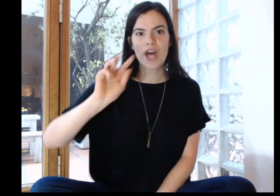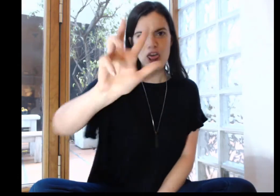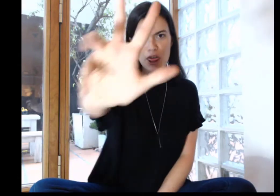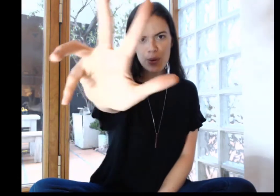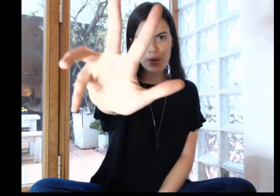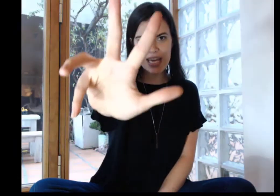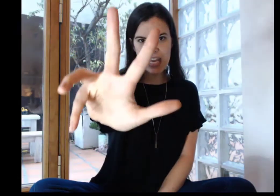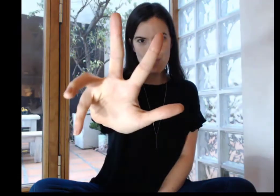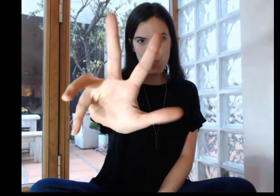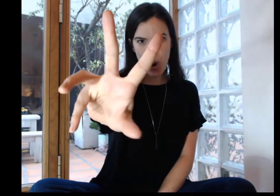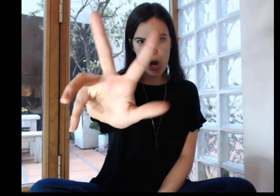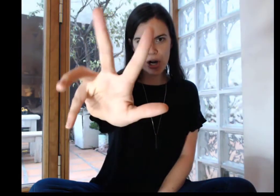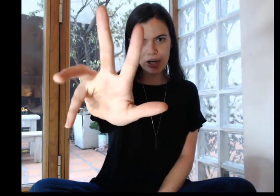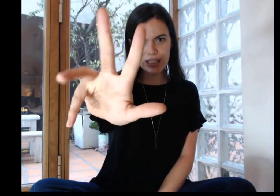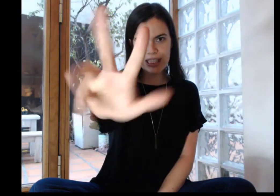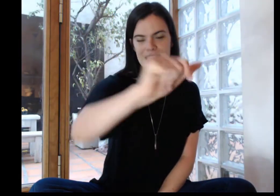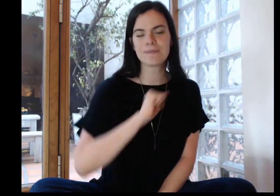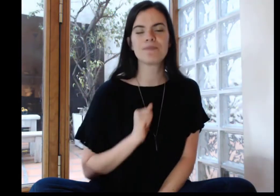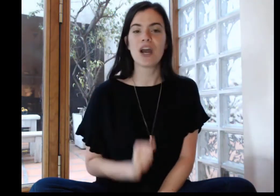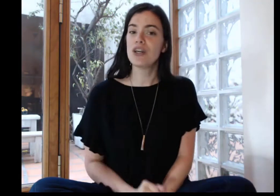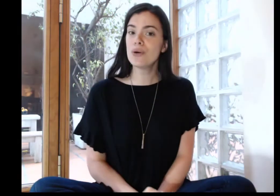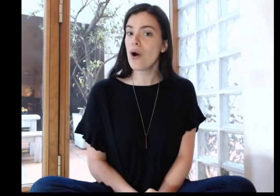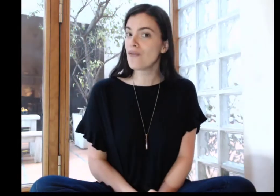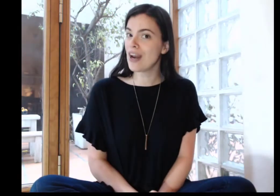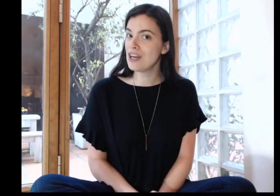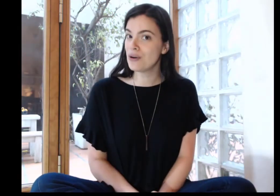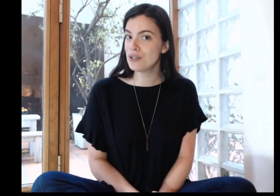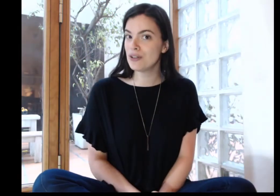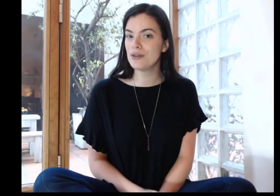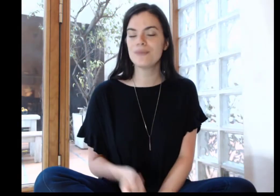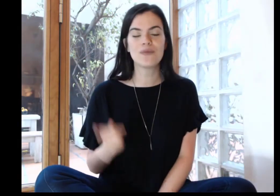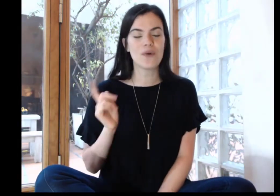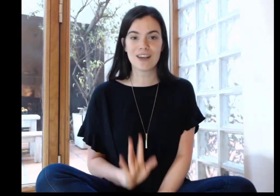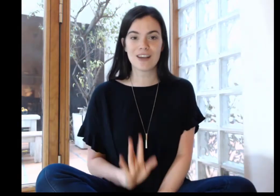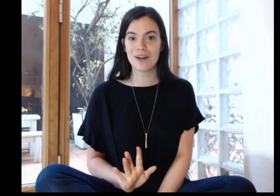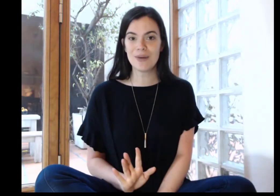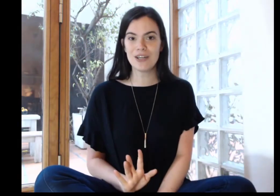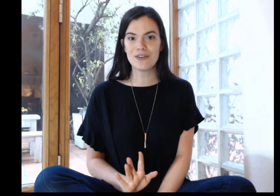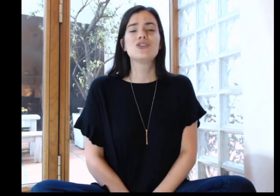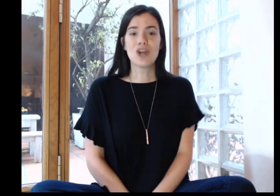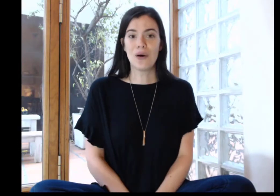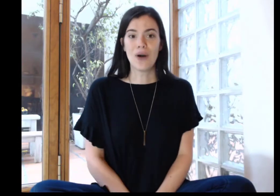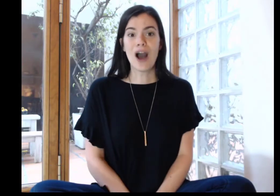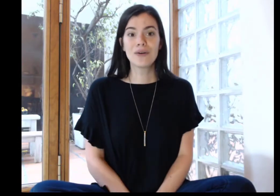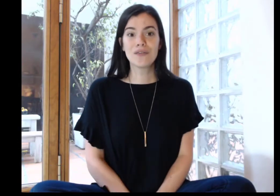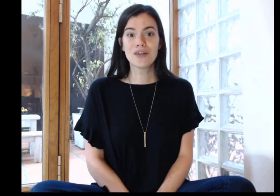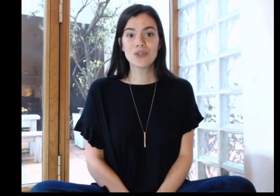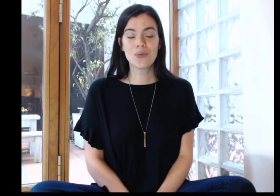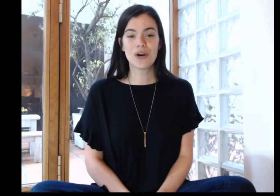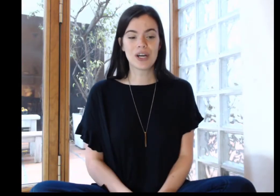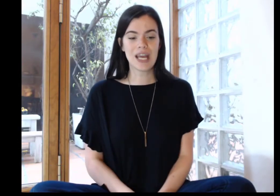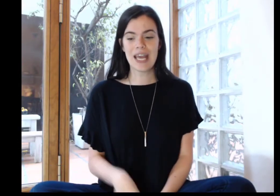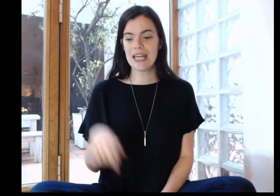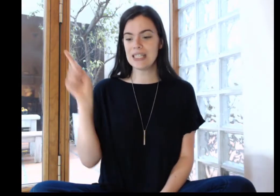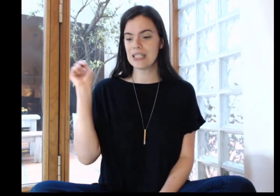three words you already know two one's gonna be new so our first word is